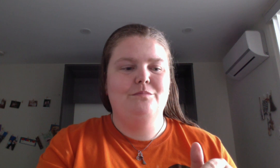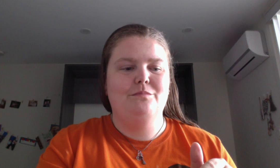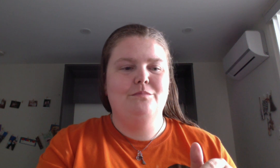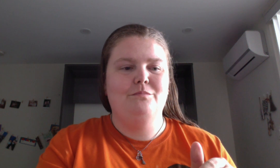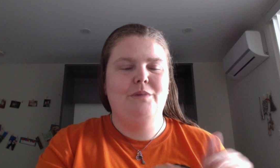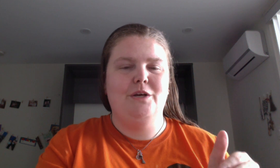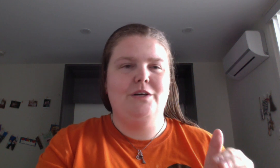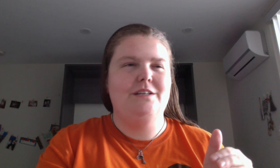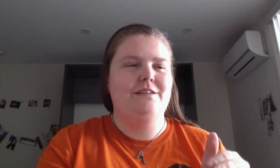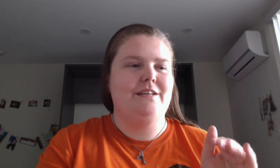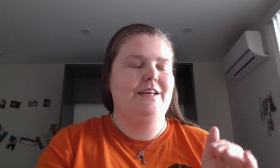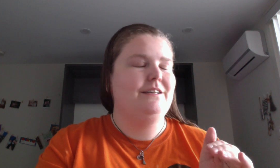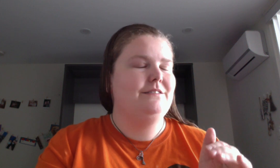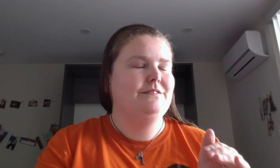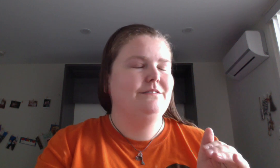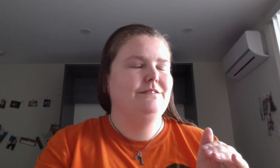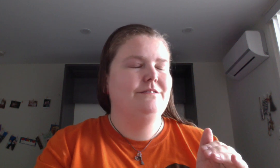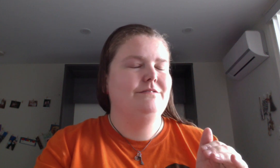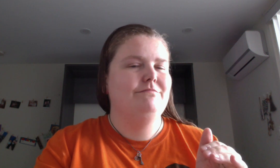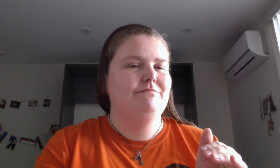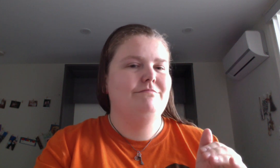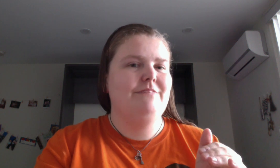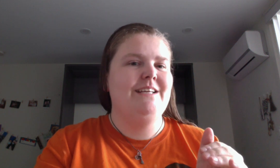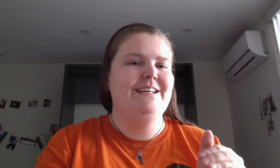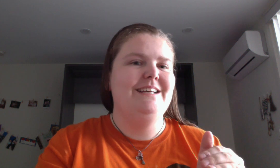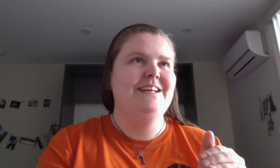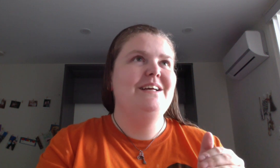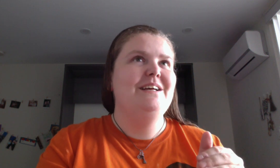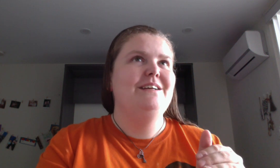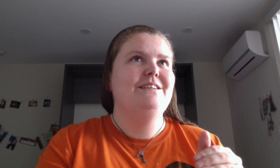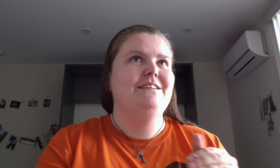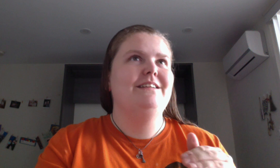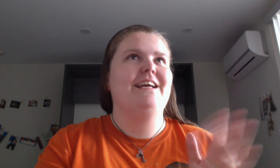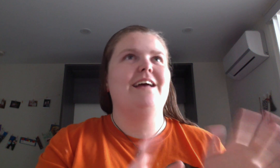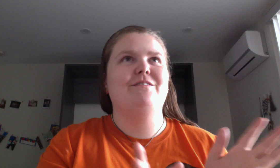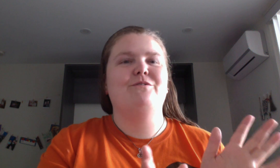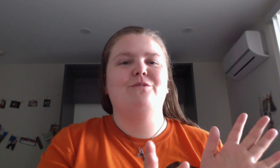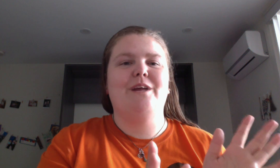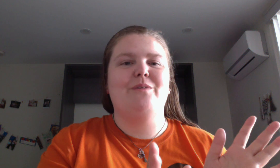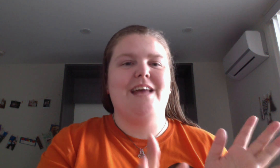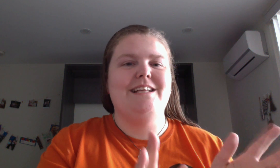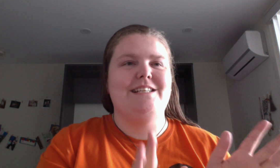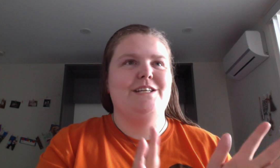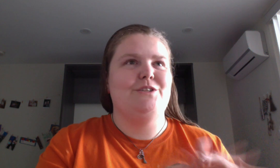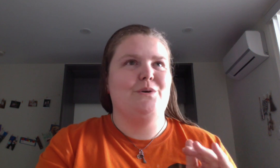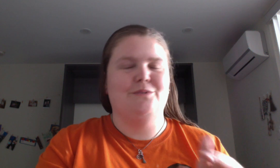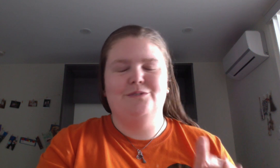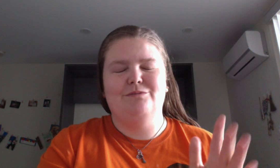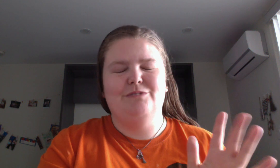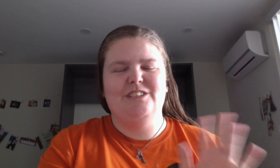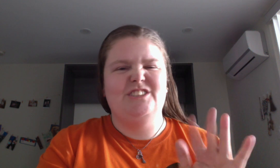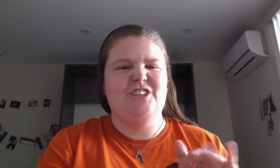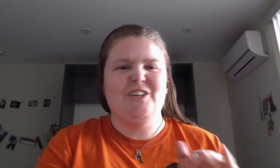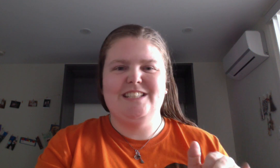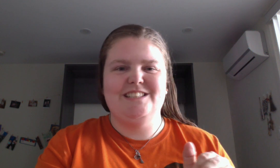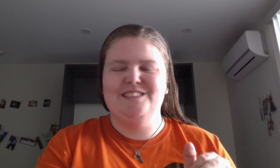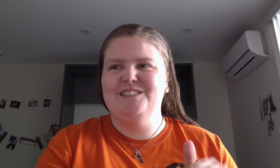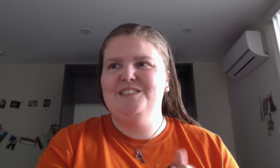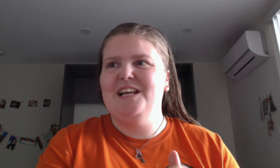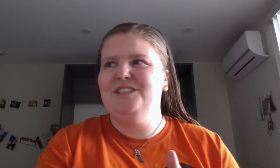be good like like it like with any tea don't it's not gonna taste